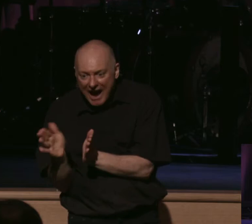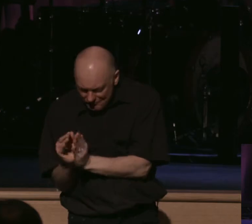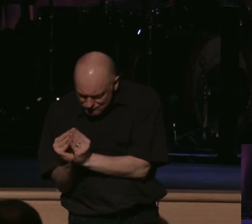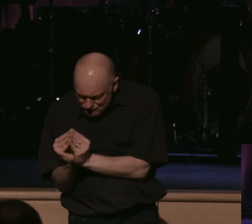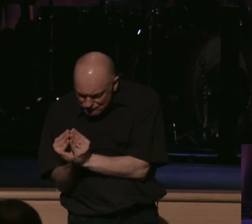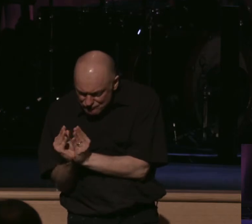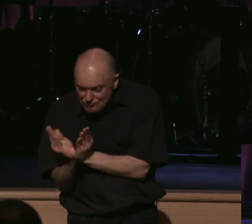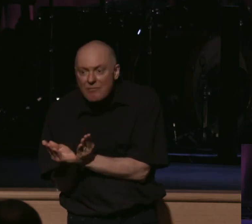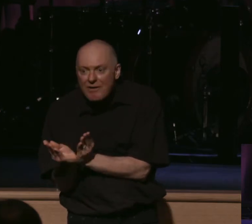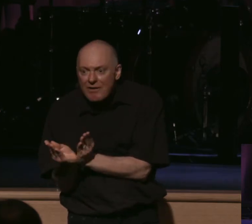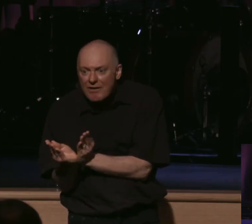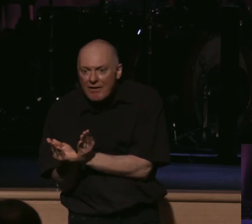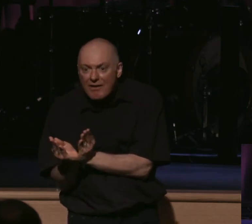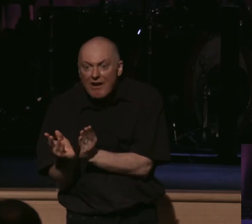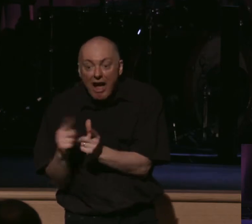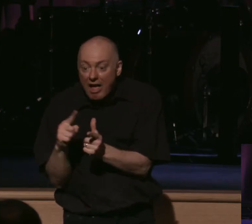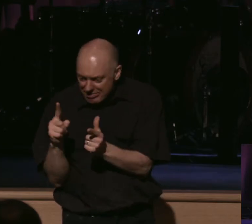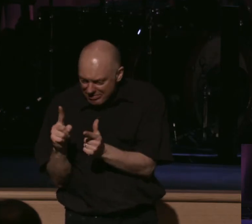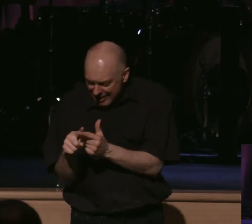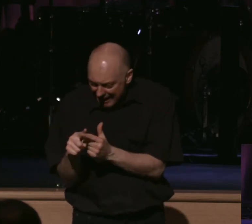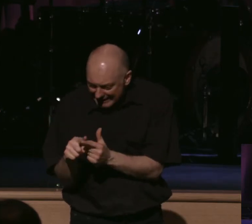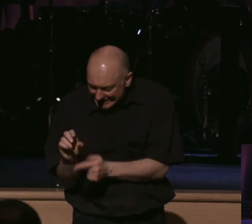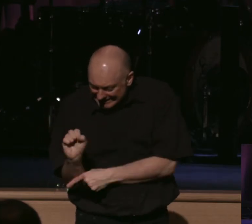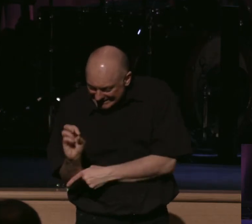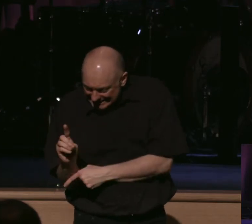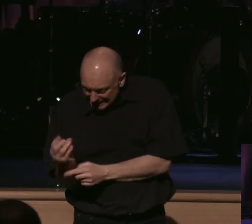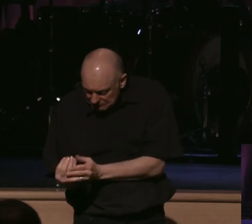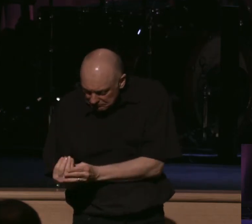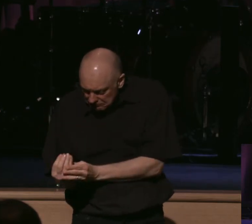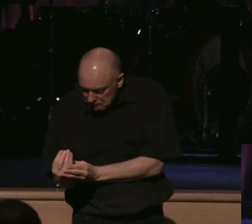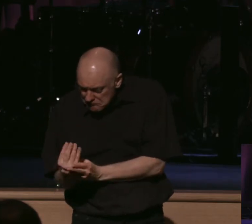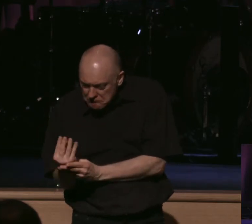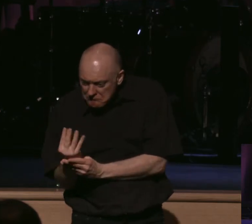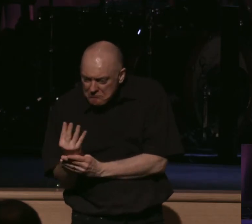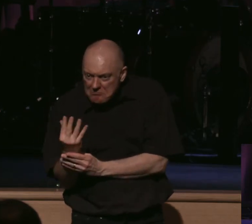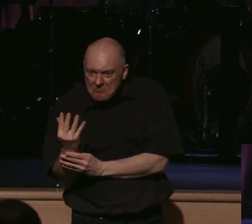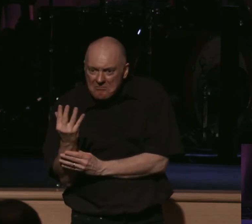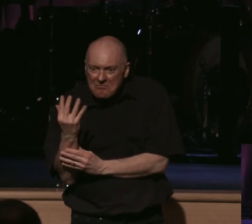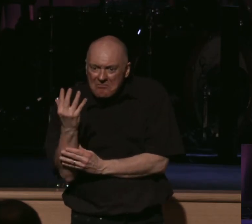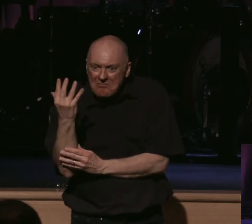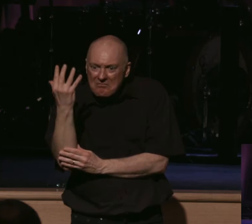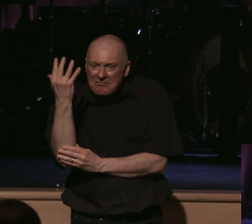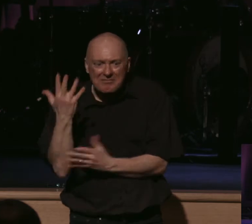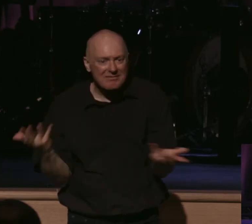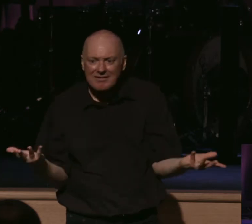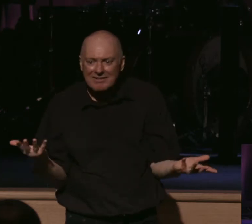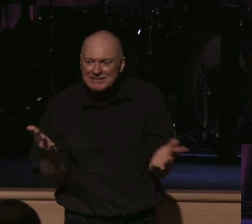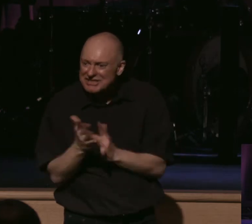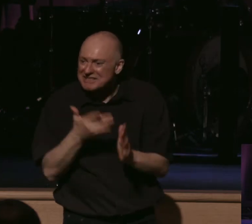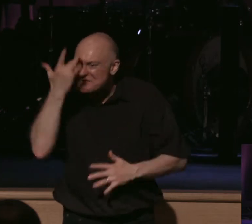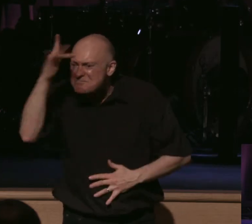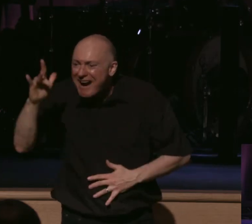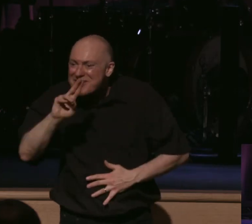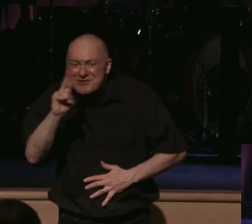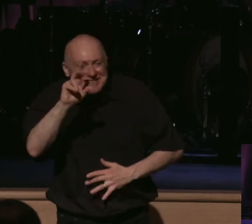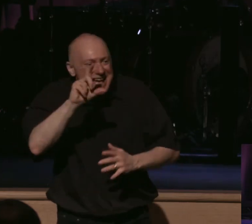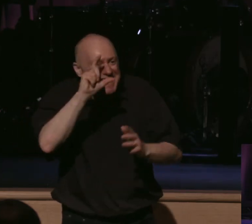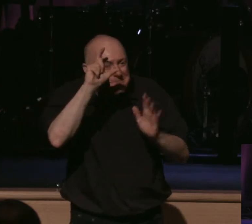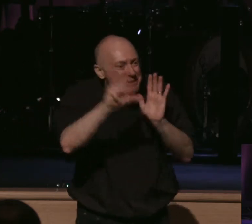literally, there are thousands of opportunities for seed for grain that comes from that one kernel of wheat. How smart is Jesus, eh? He uses the example,